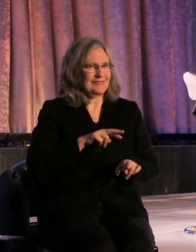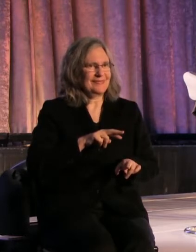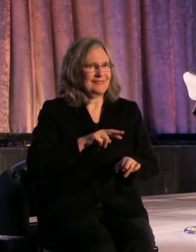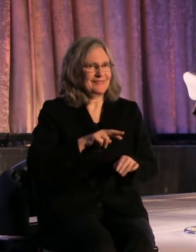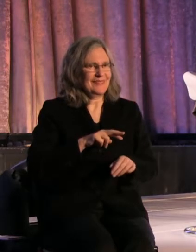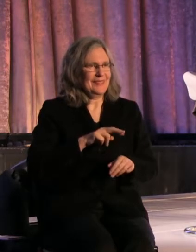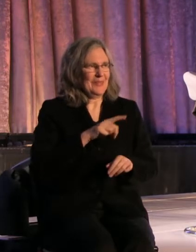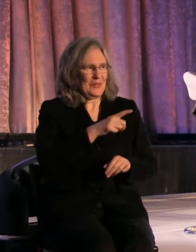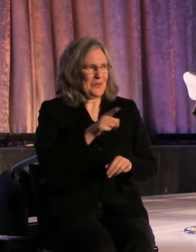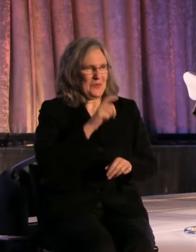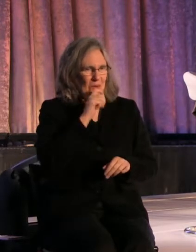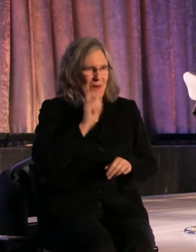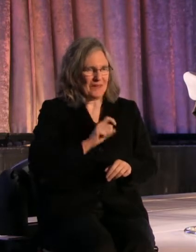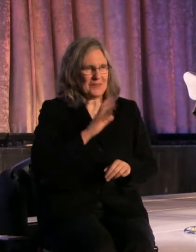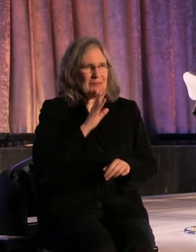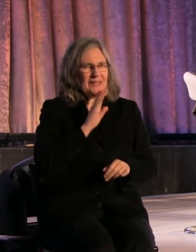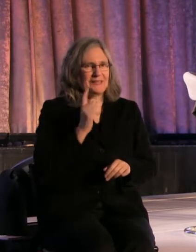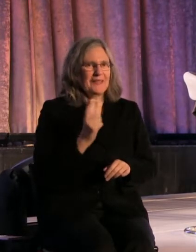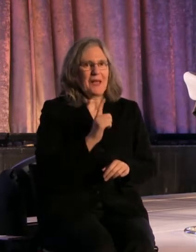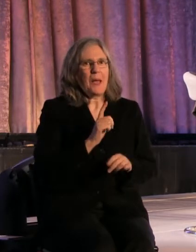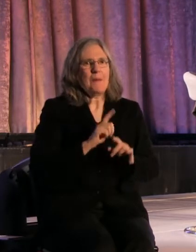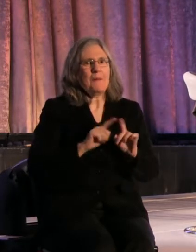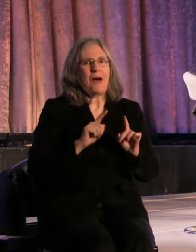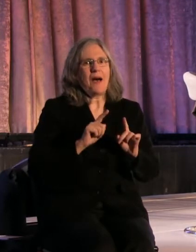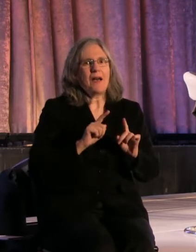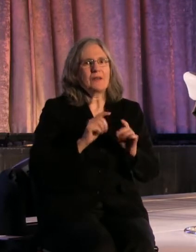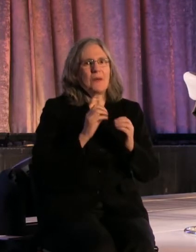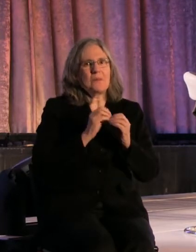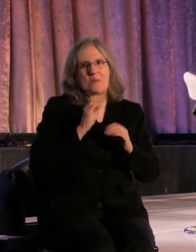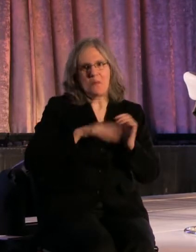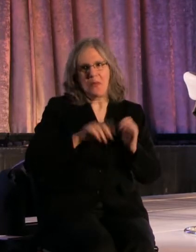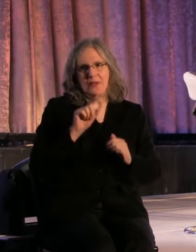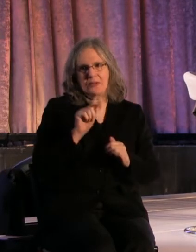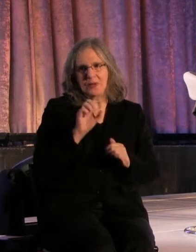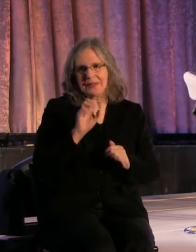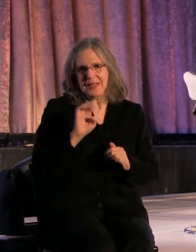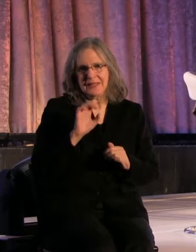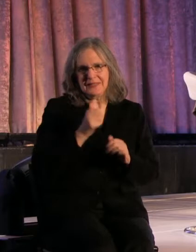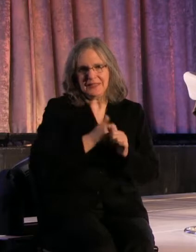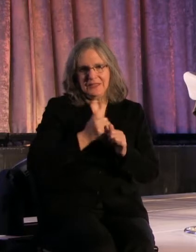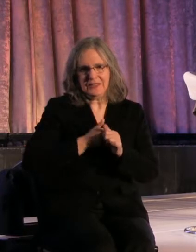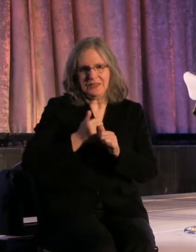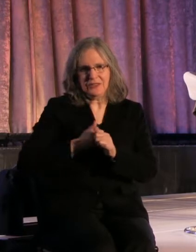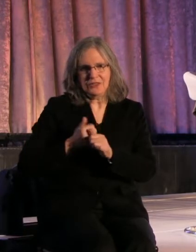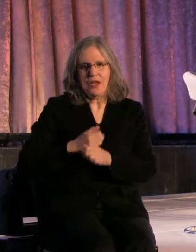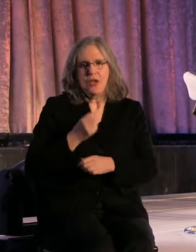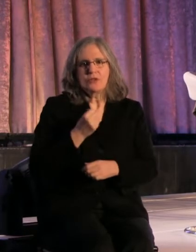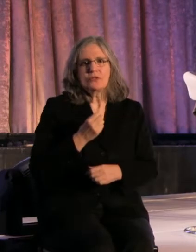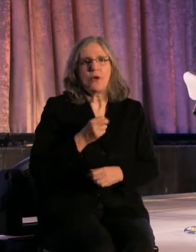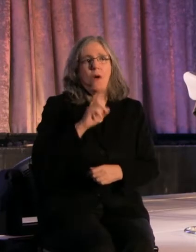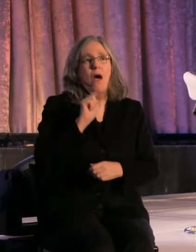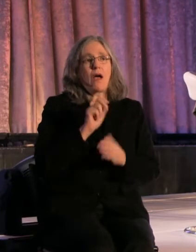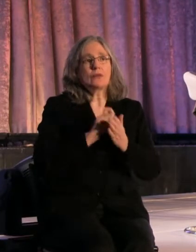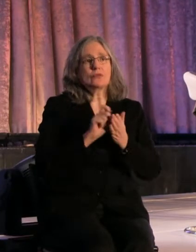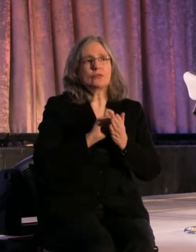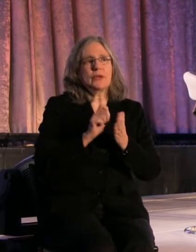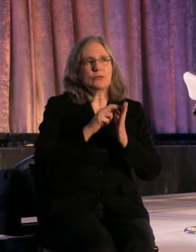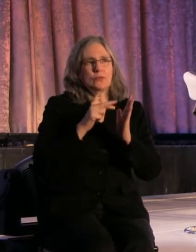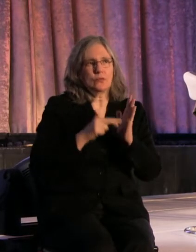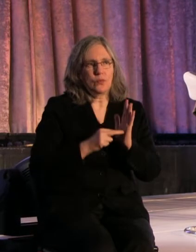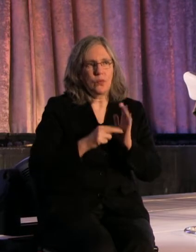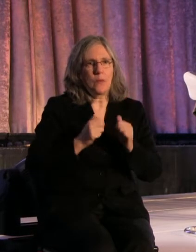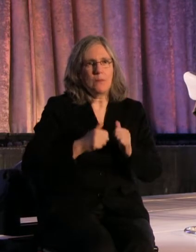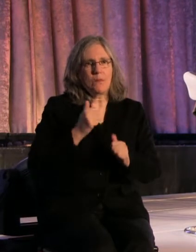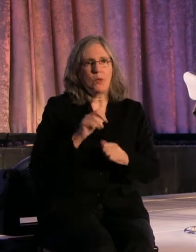off the hook. Do we only get 20 seconds each? But you get more than 20 seconds each. What is the unwritten rule that you are most